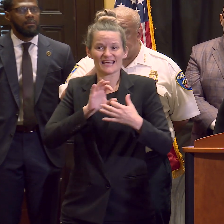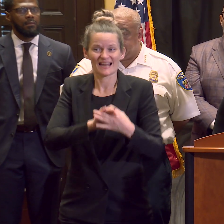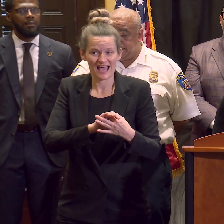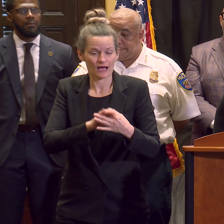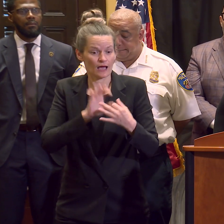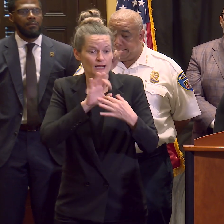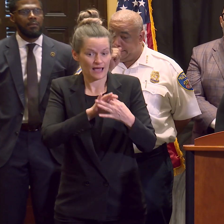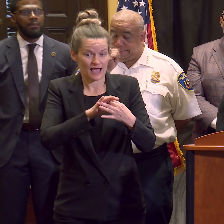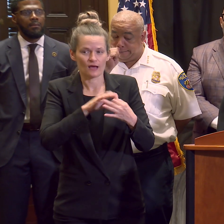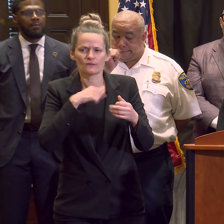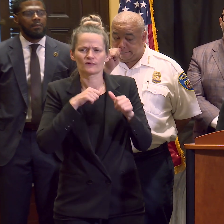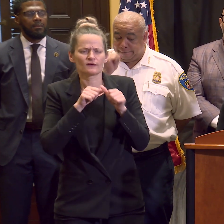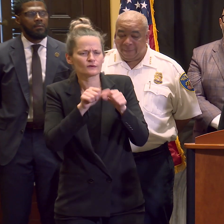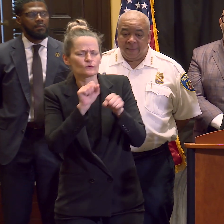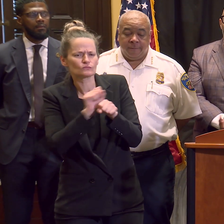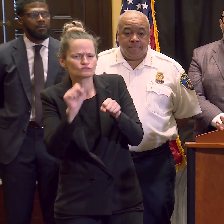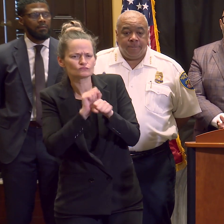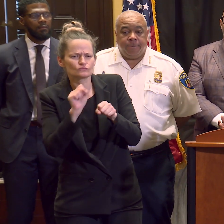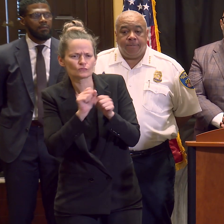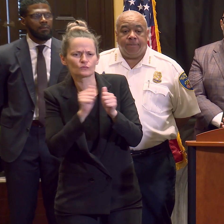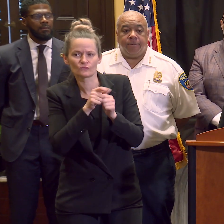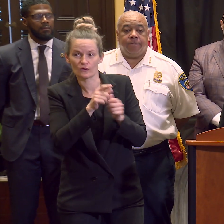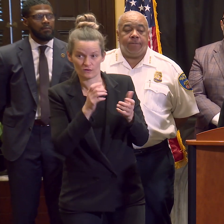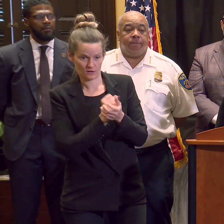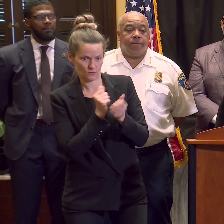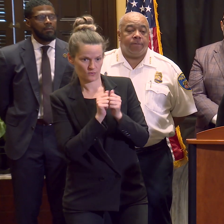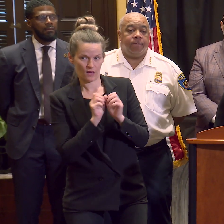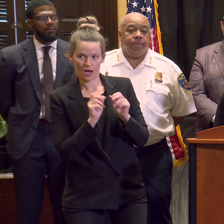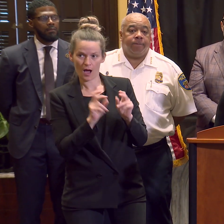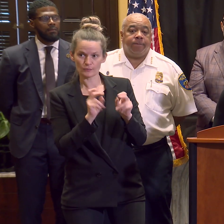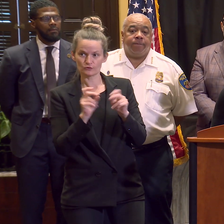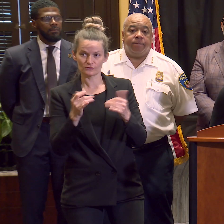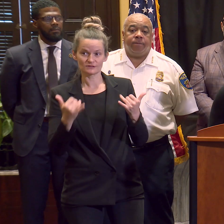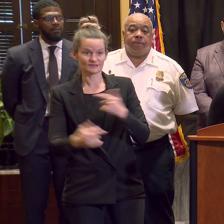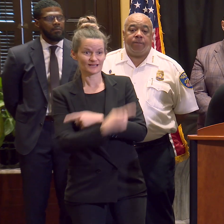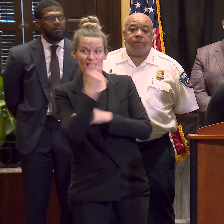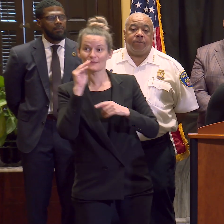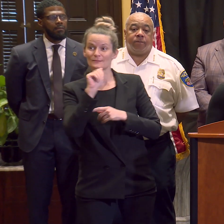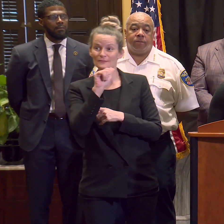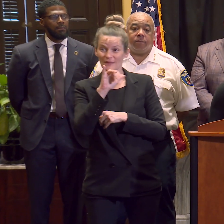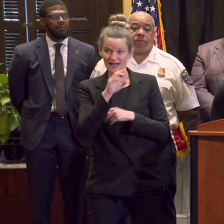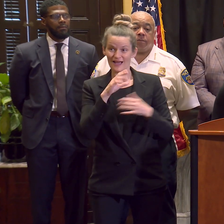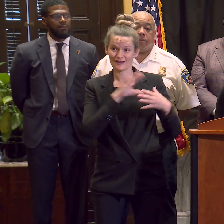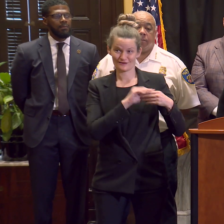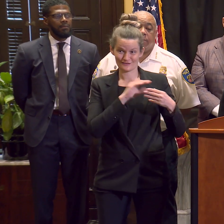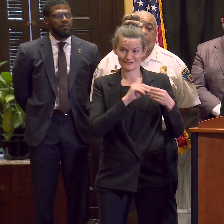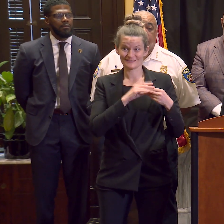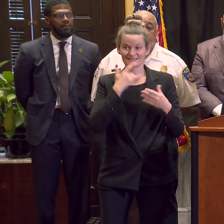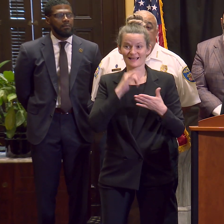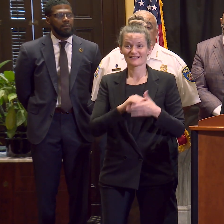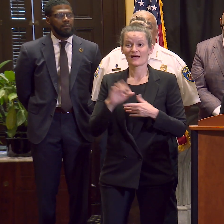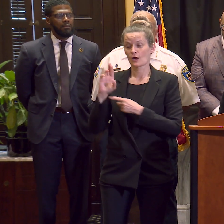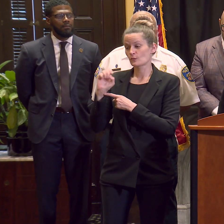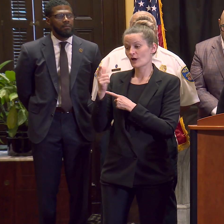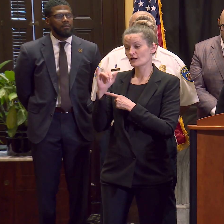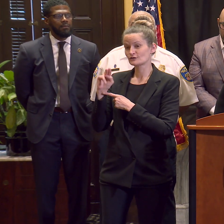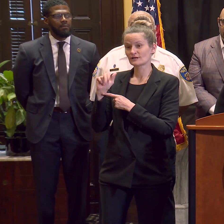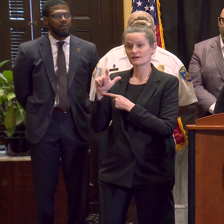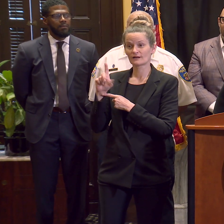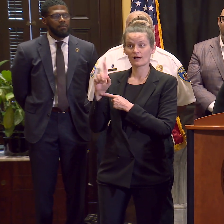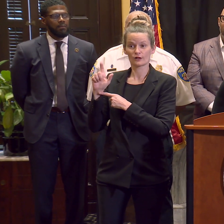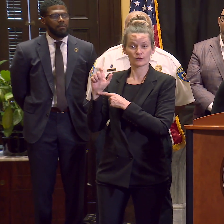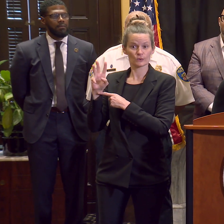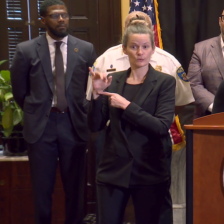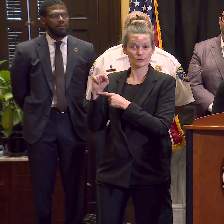opportunities. So today the Mayor talked about the event at Reginald F Lewis Museum. We were actually at the Reginald F Lewis Museum